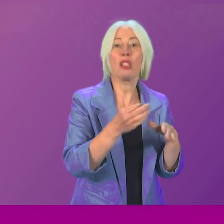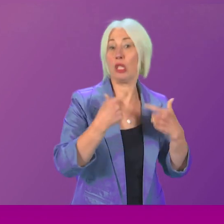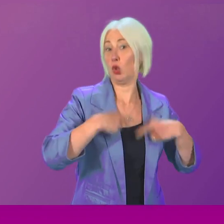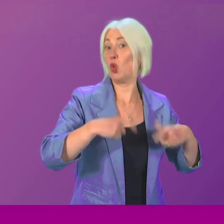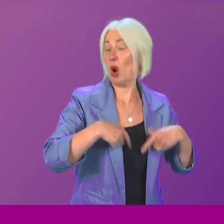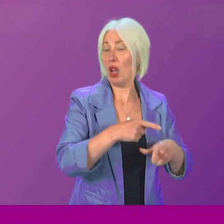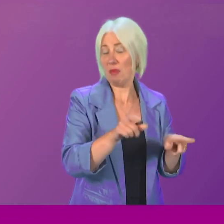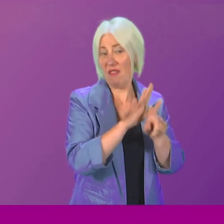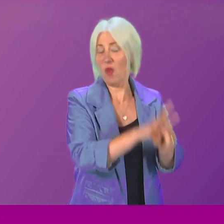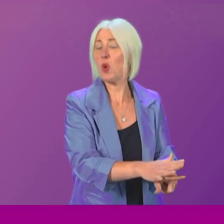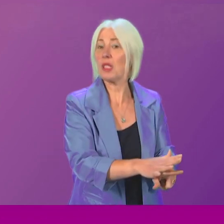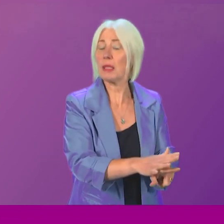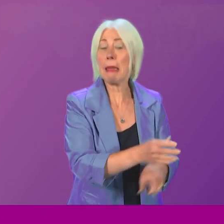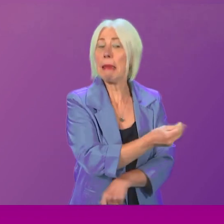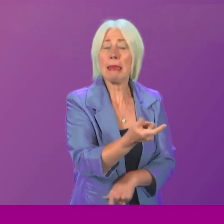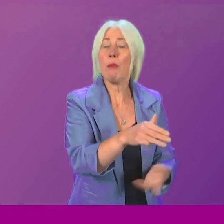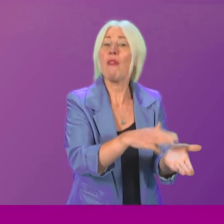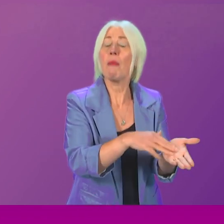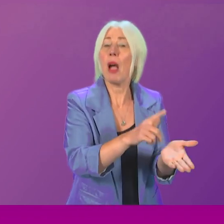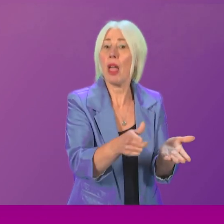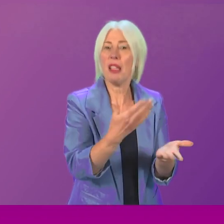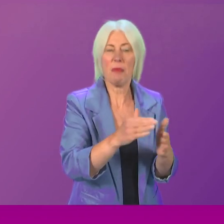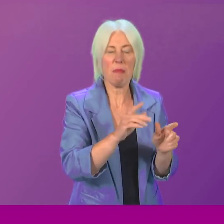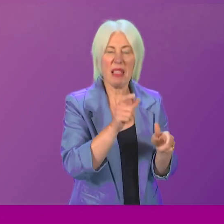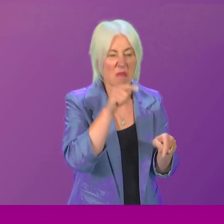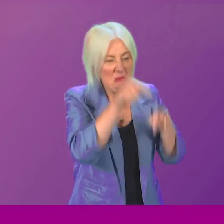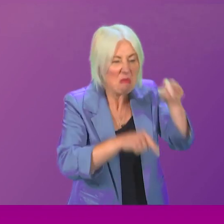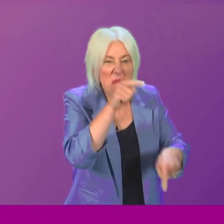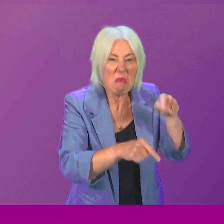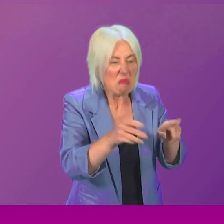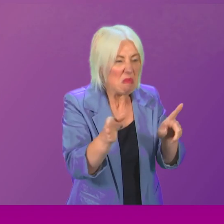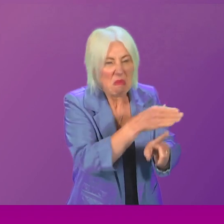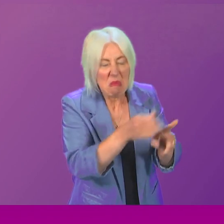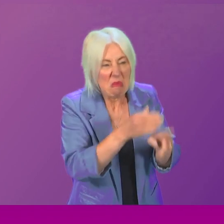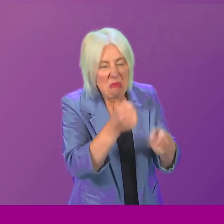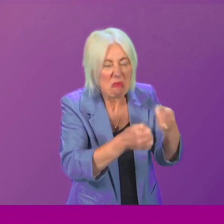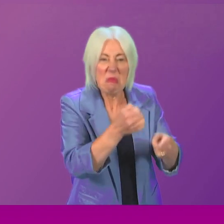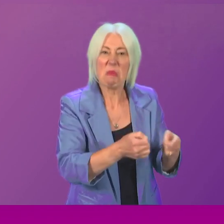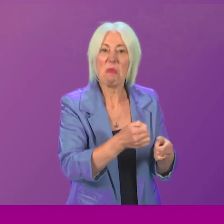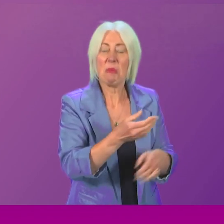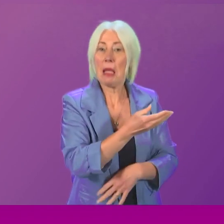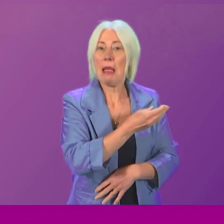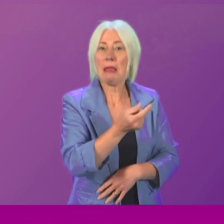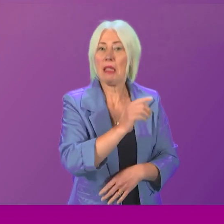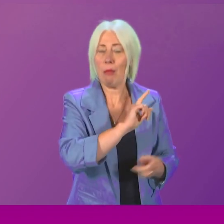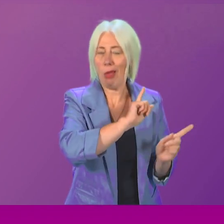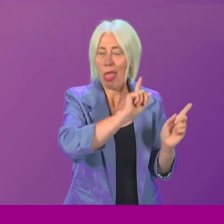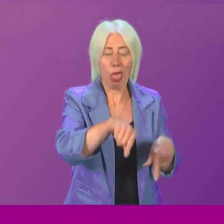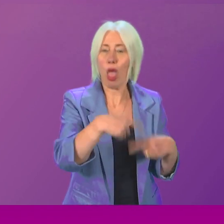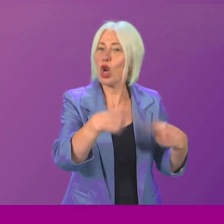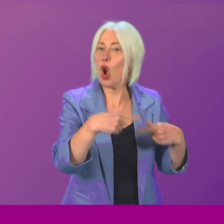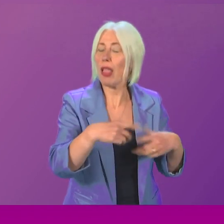Some mothers suffered physical mistreatment or abuse. Some were denied appropriate health care.